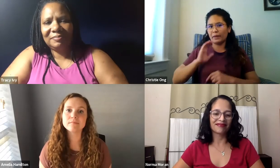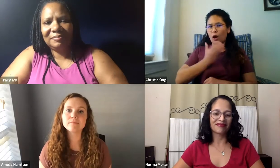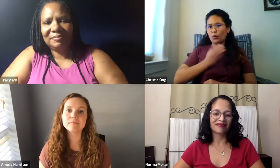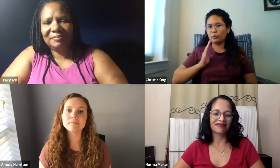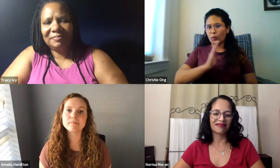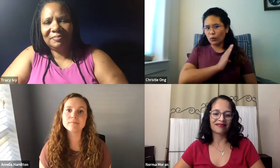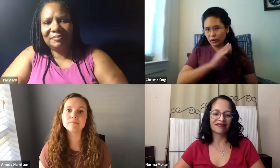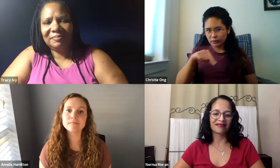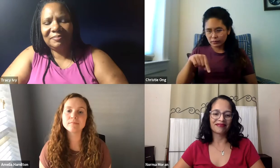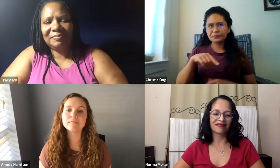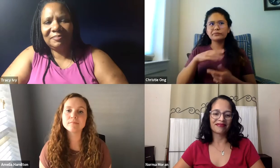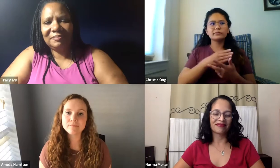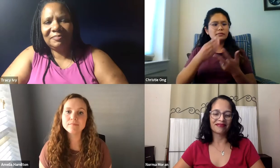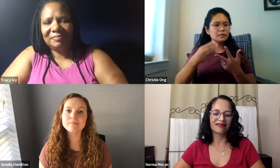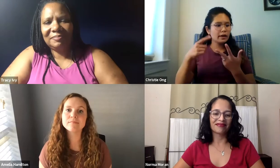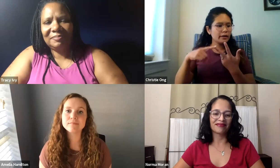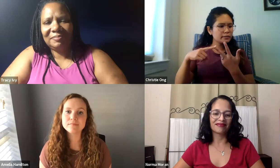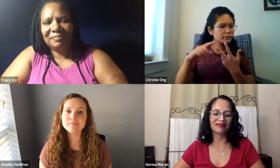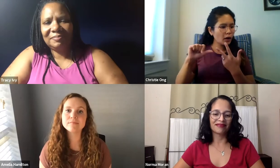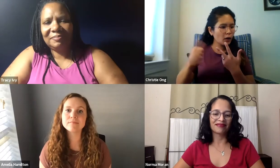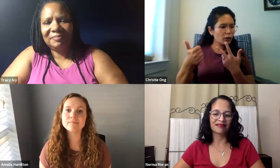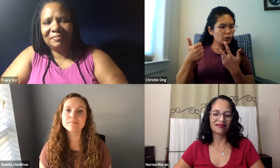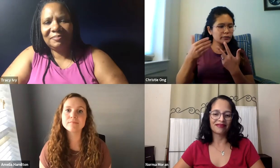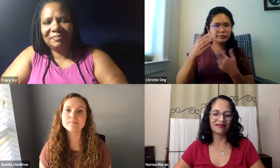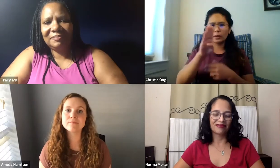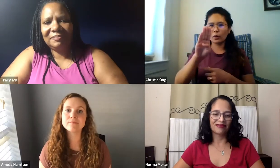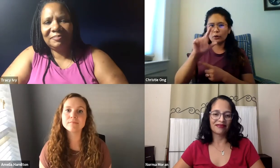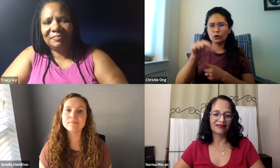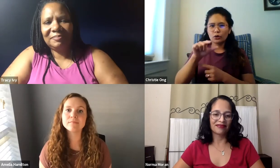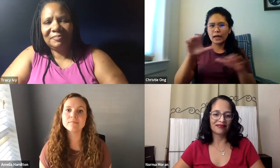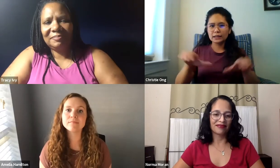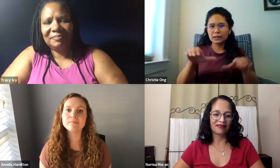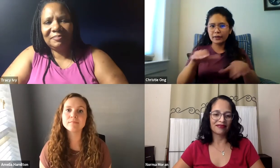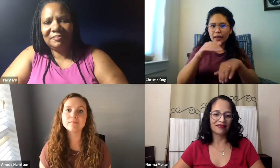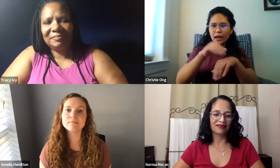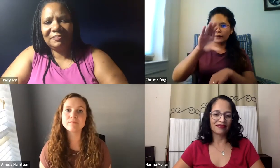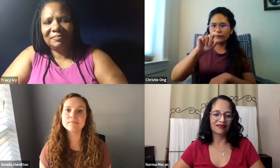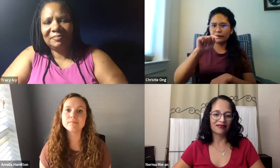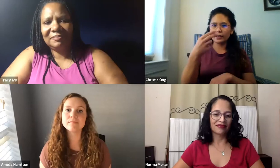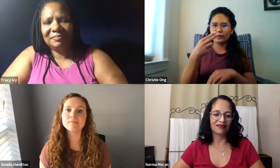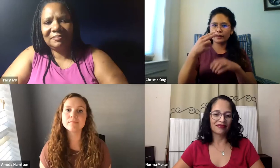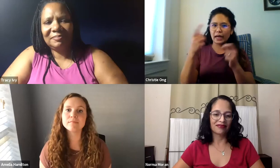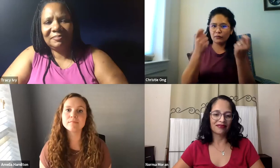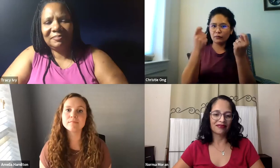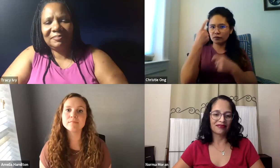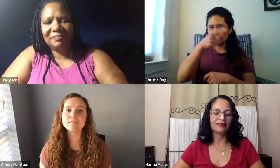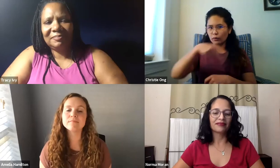received that PIN. That's actually from the Alumni Association Board. We also do a barbecue activity